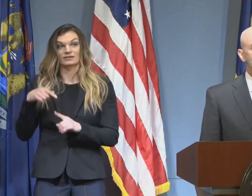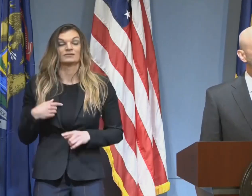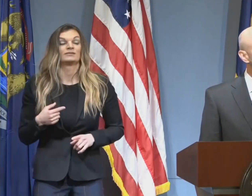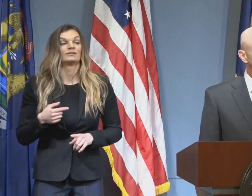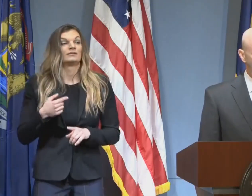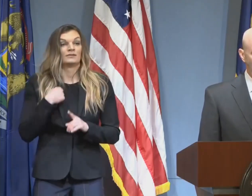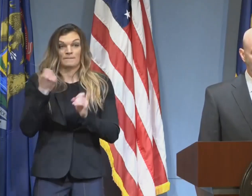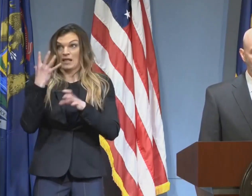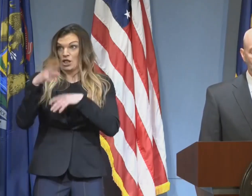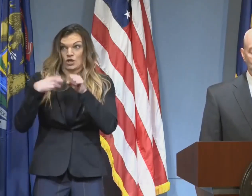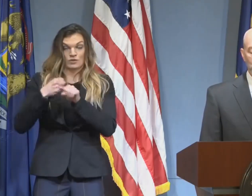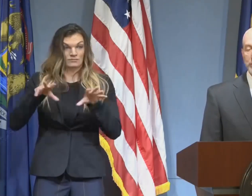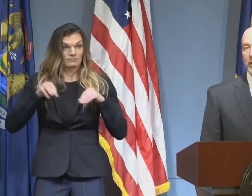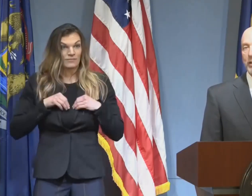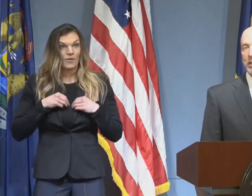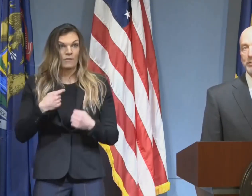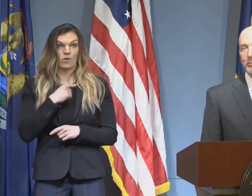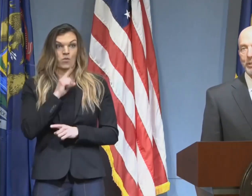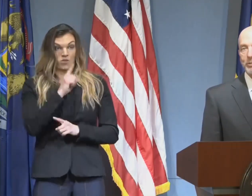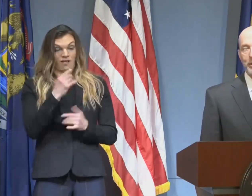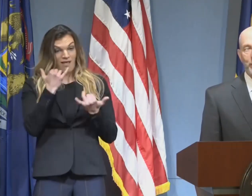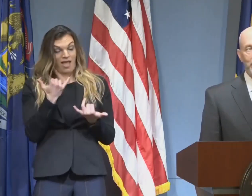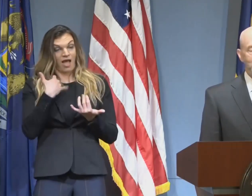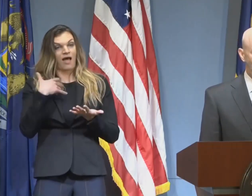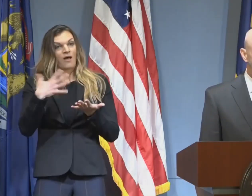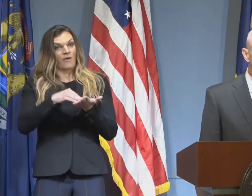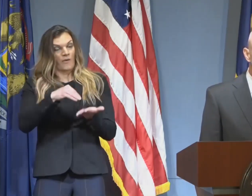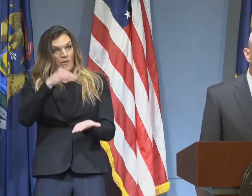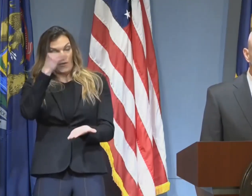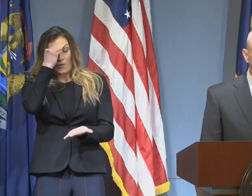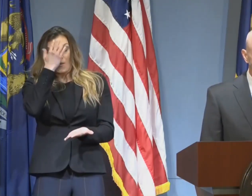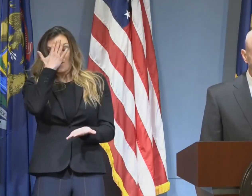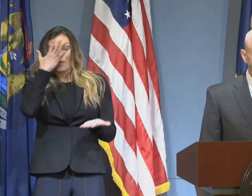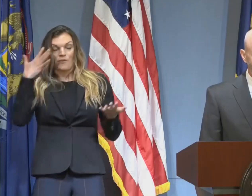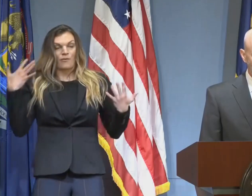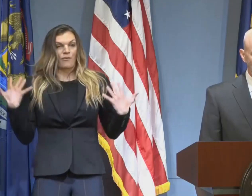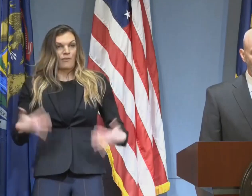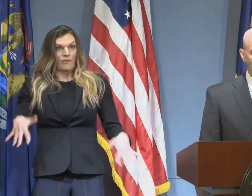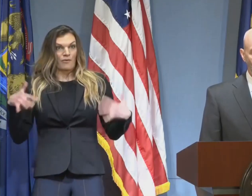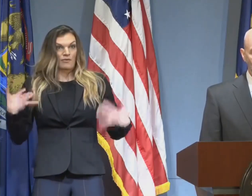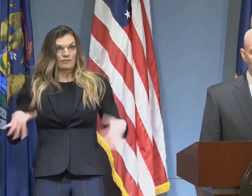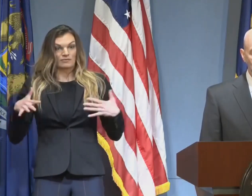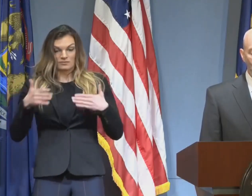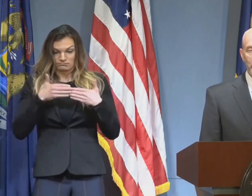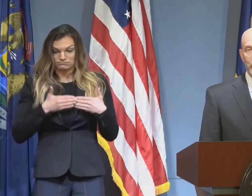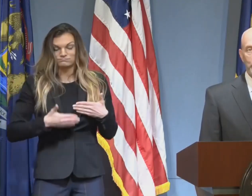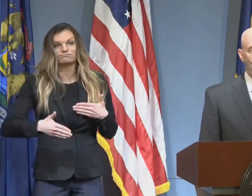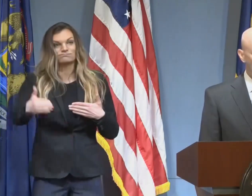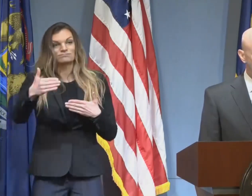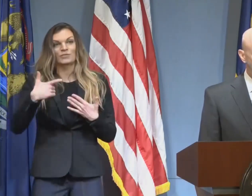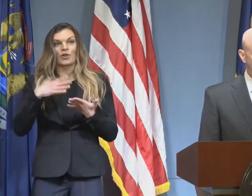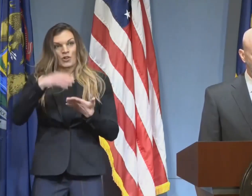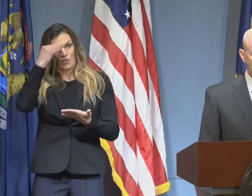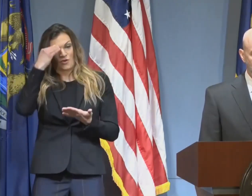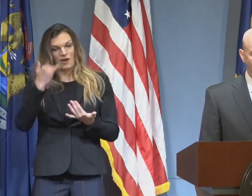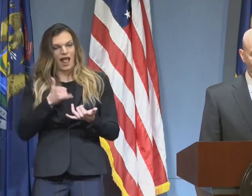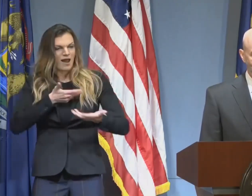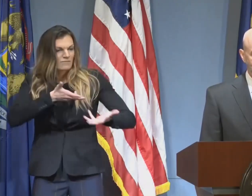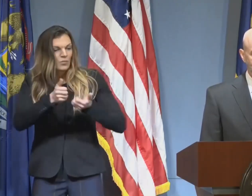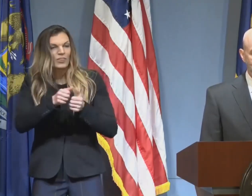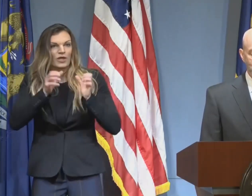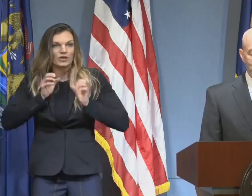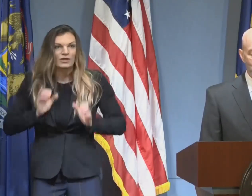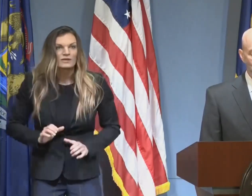have built together with our employees and our customers a great deal more. As we move forward and reopen our showrooms for sales